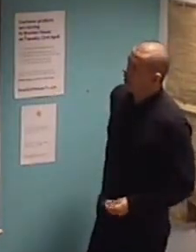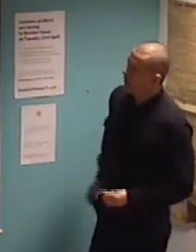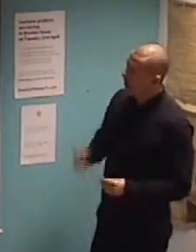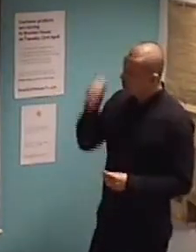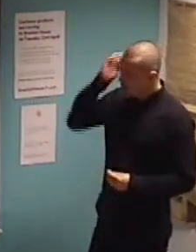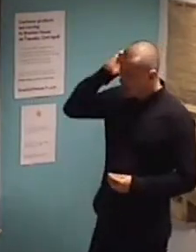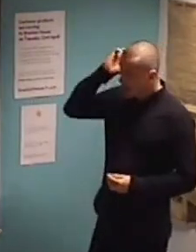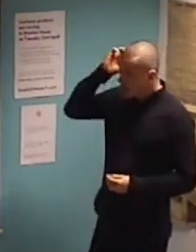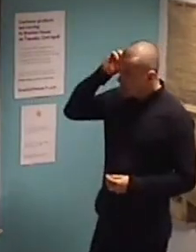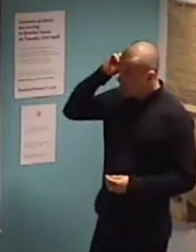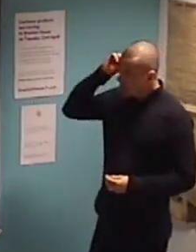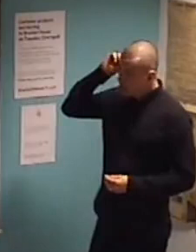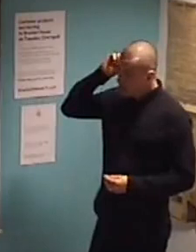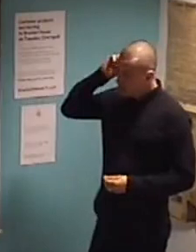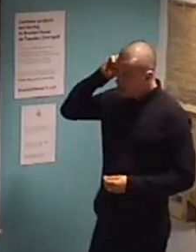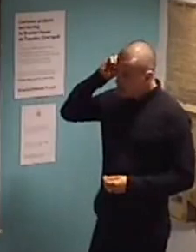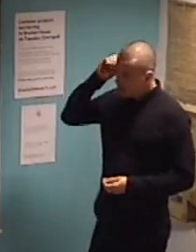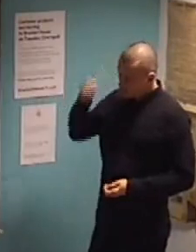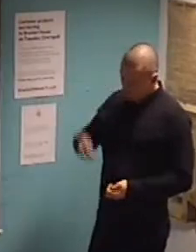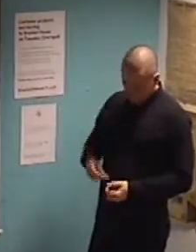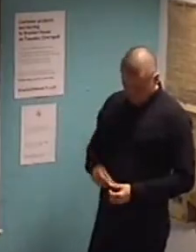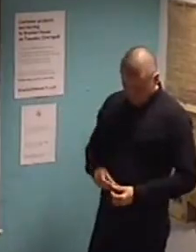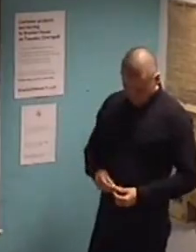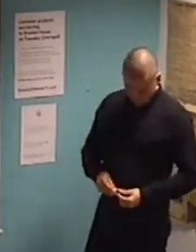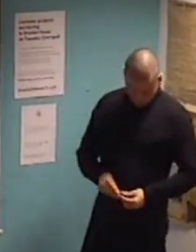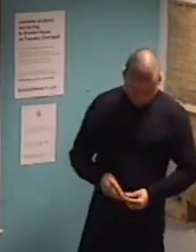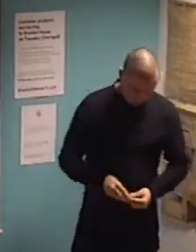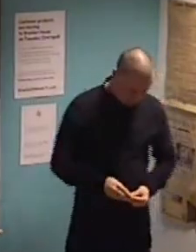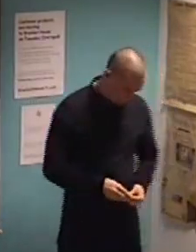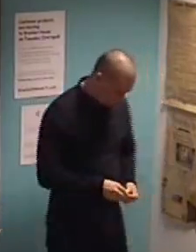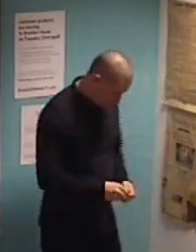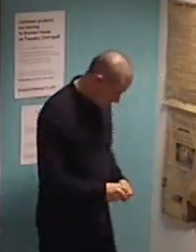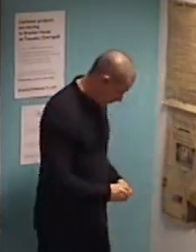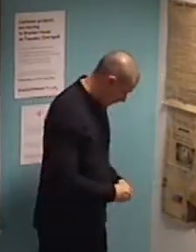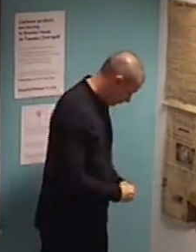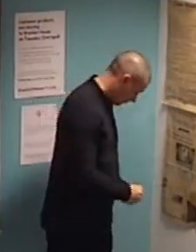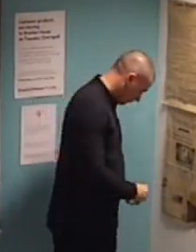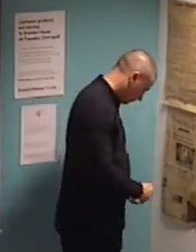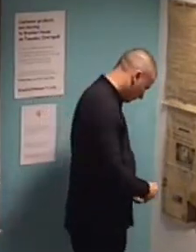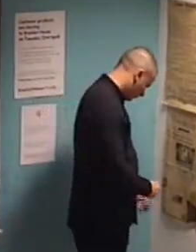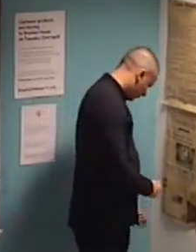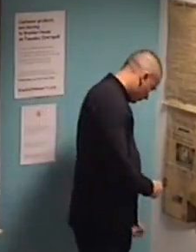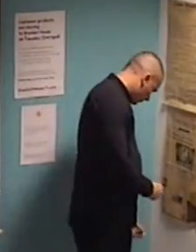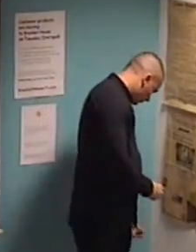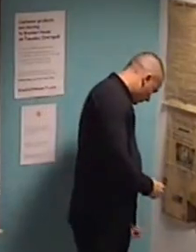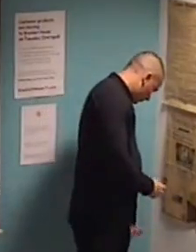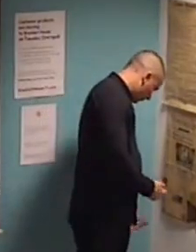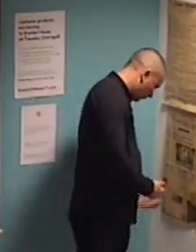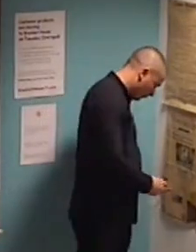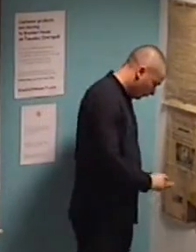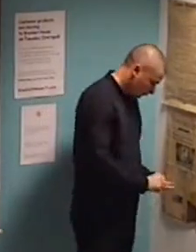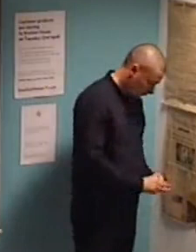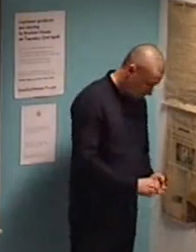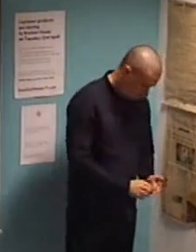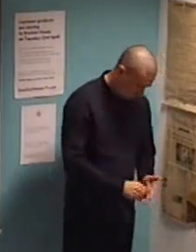whether intelligent machine can have emotion, but whether without emotion can the machine be intelligent.